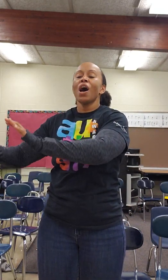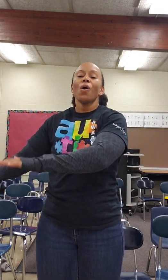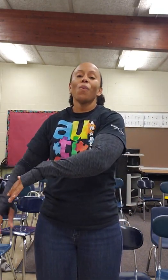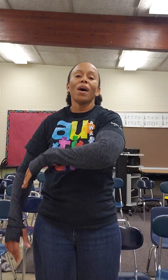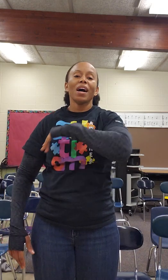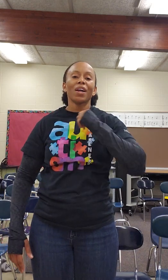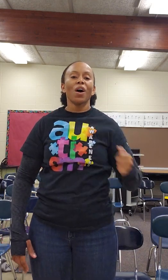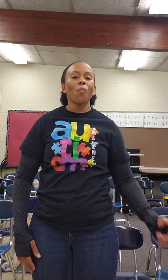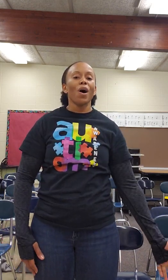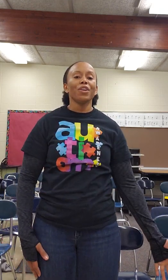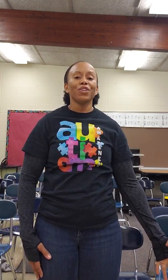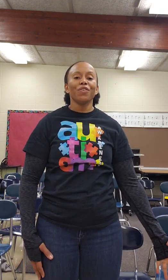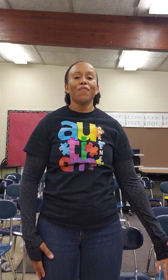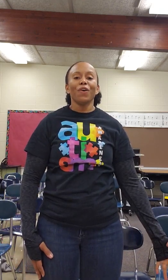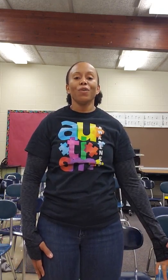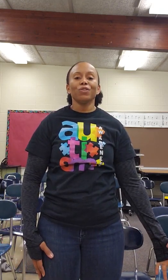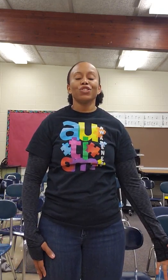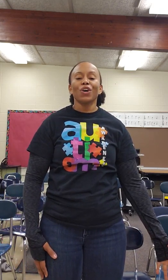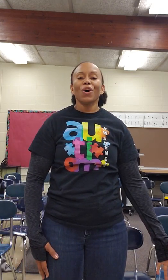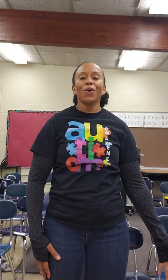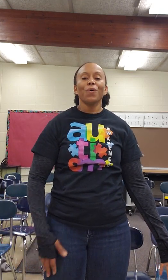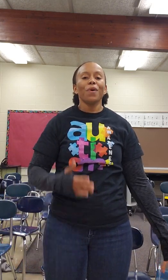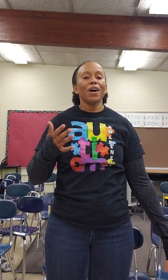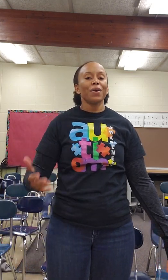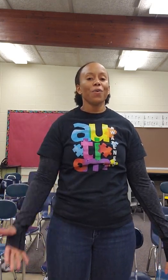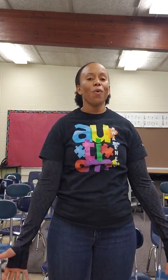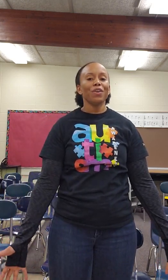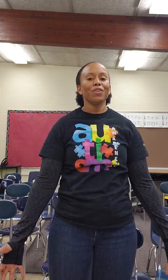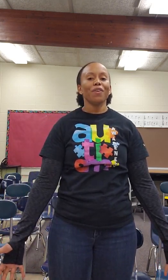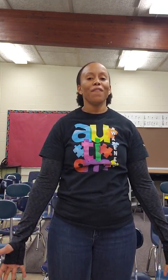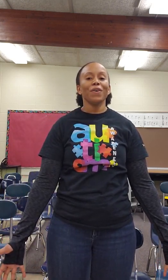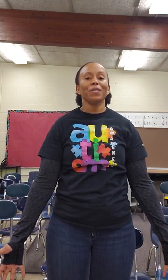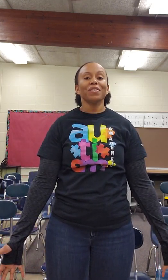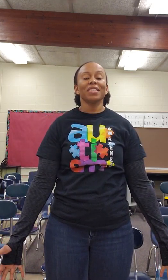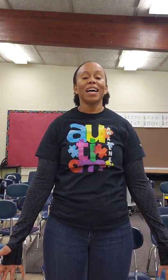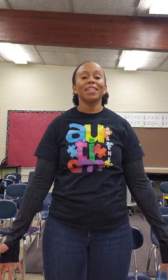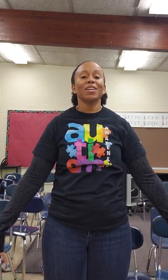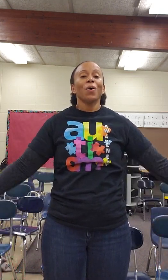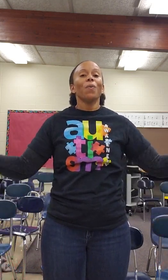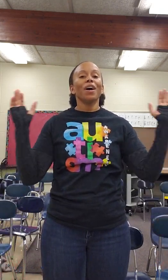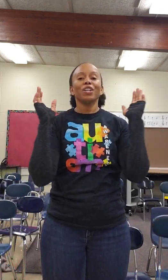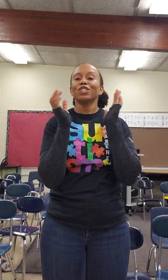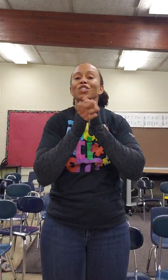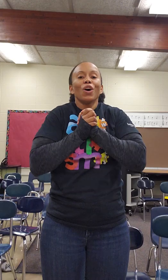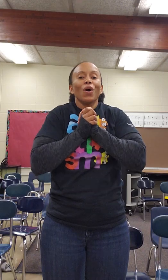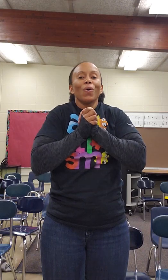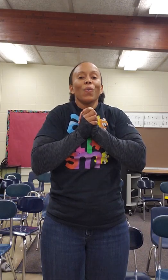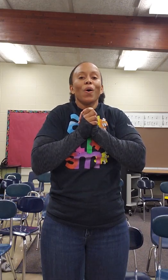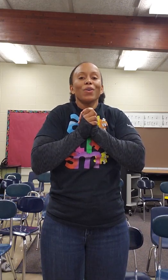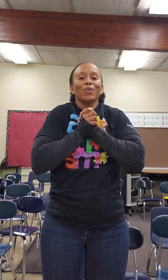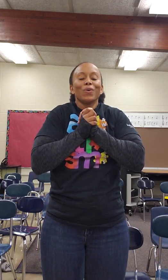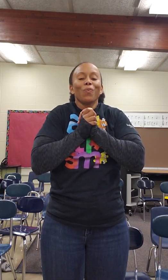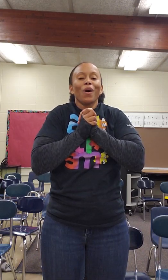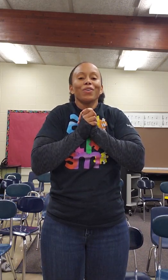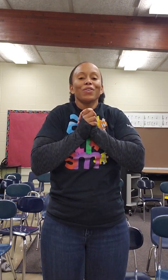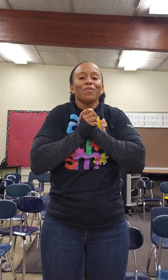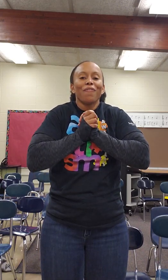What a wonderful show, what a wonderful sight. What a Snow Wonder, wonderful